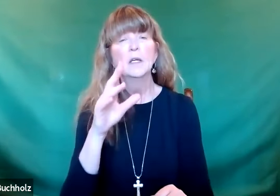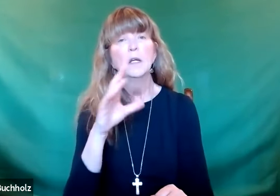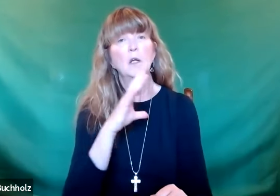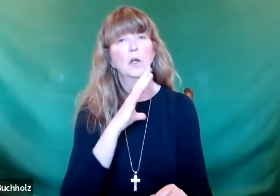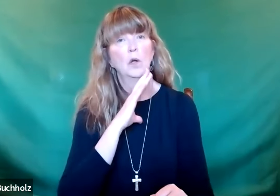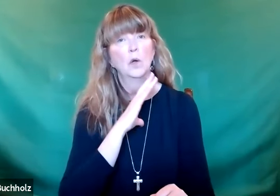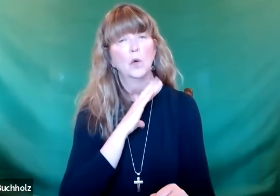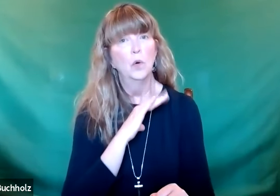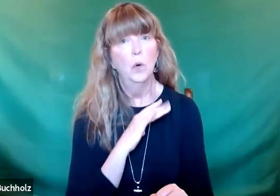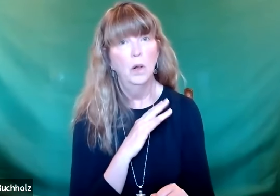choice.